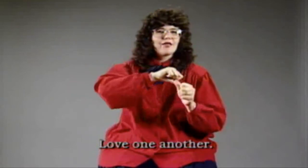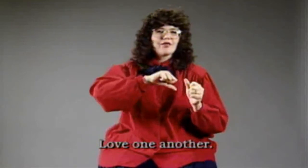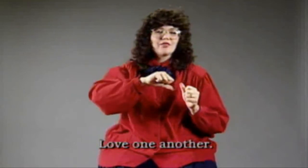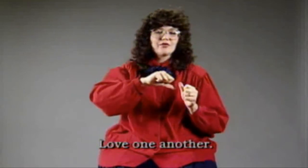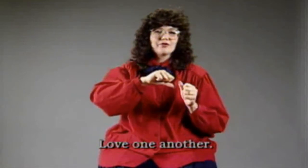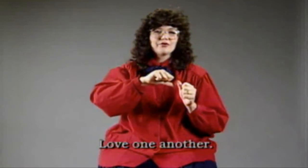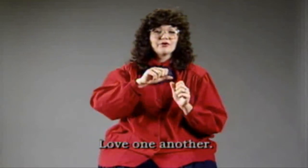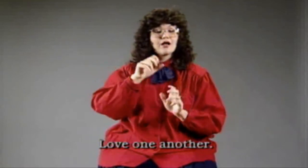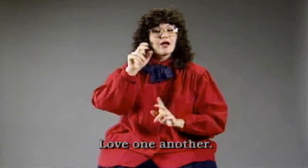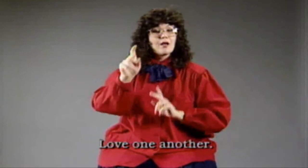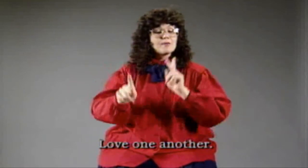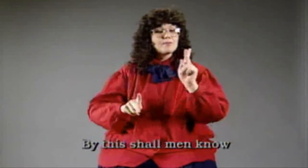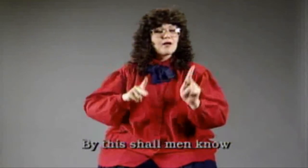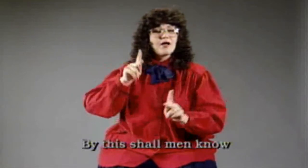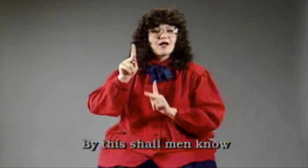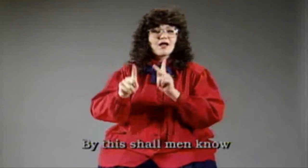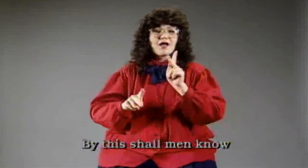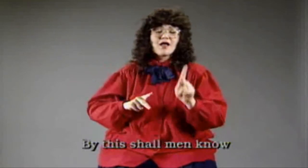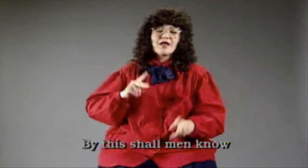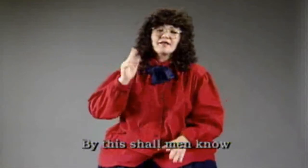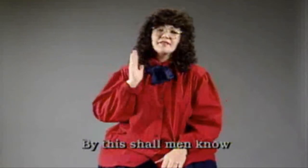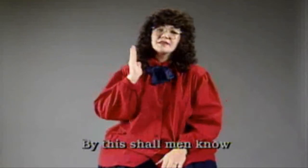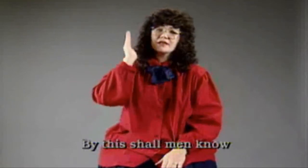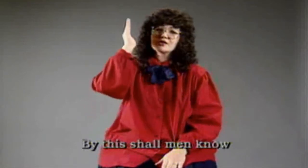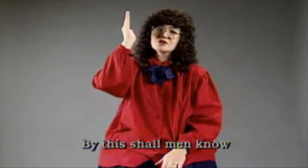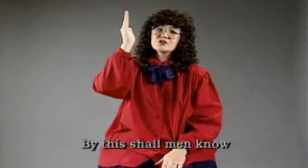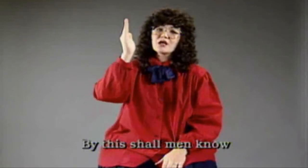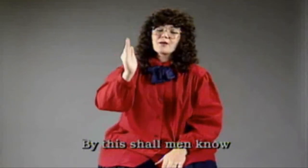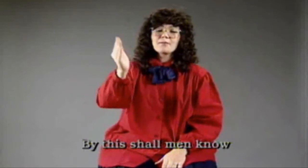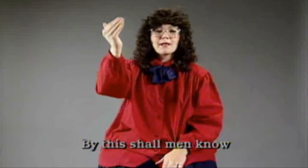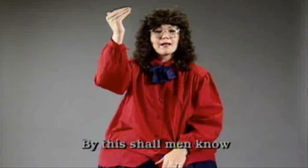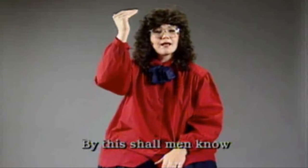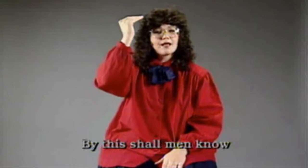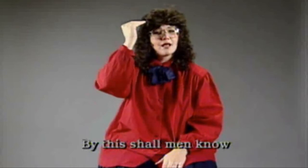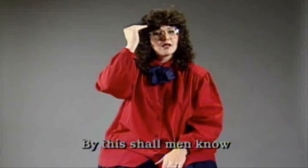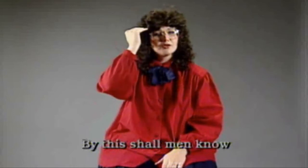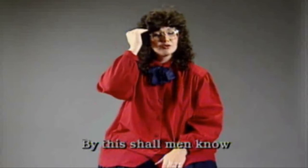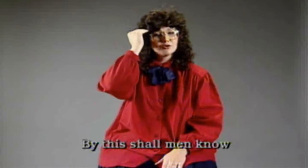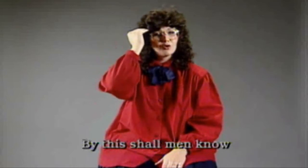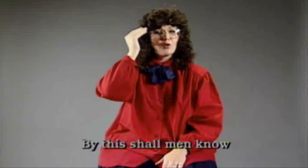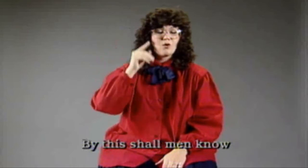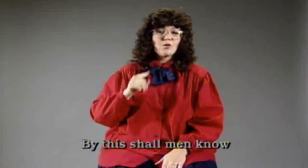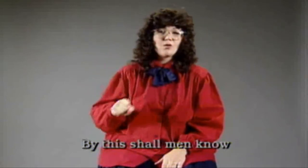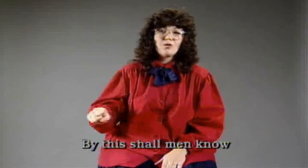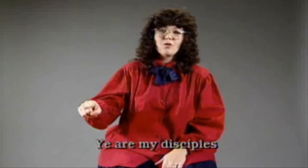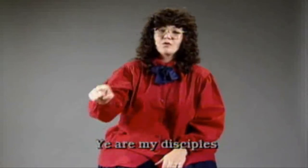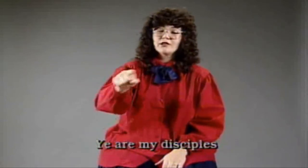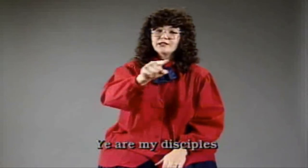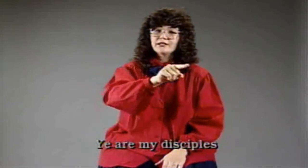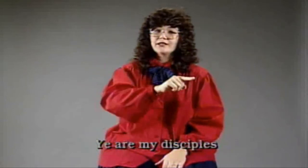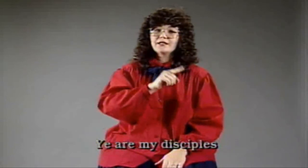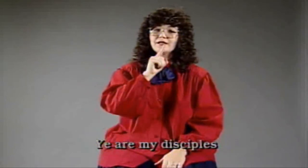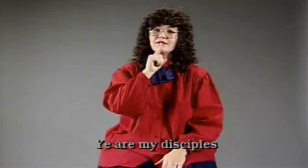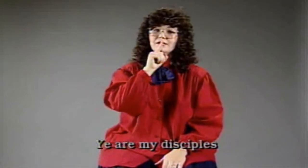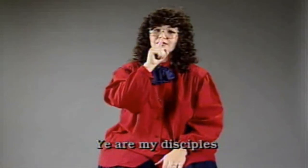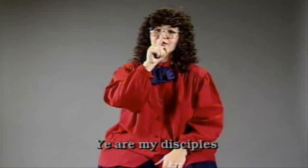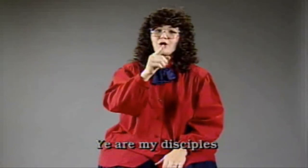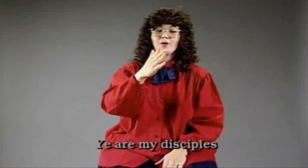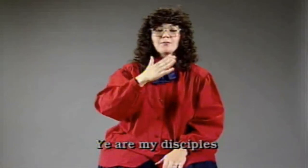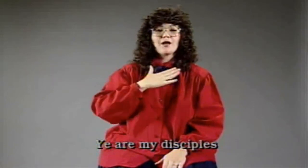For they shall know, ye are